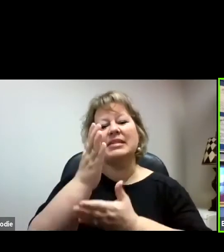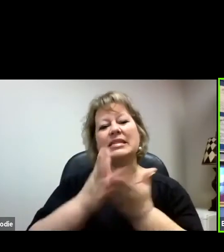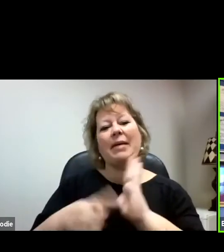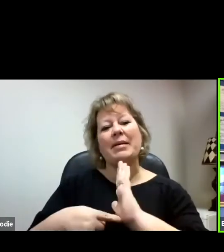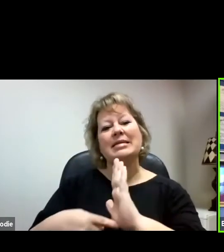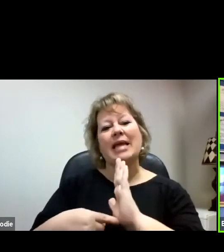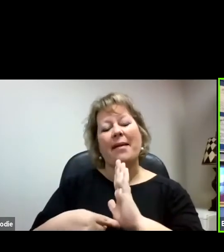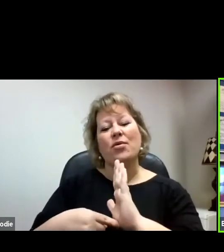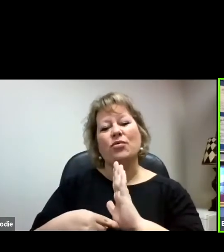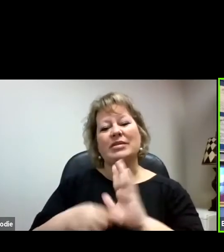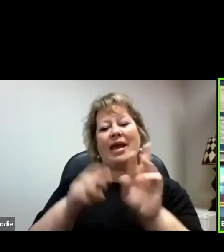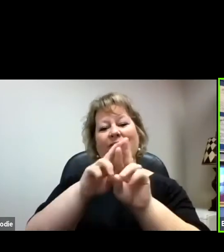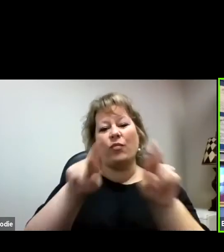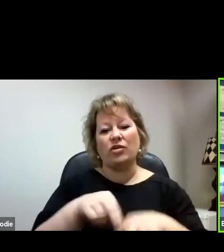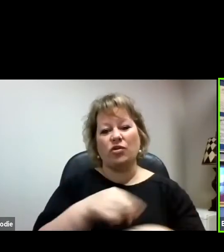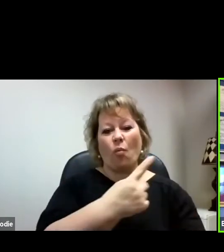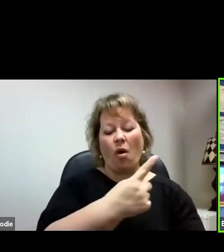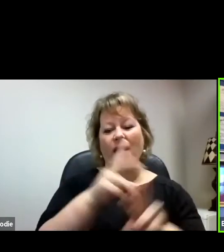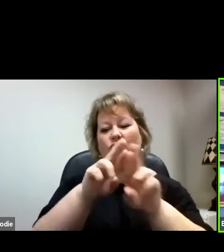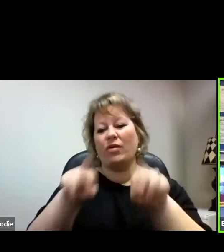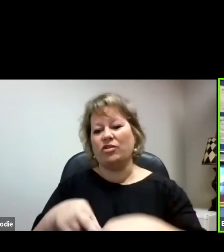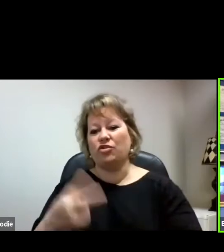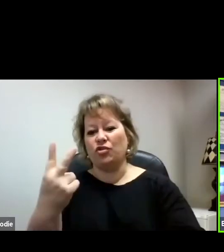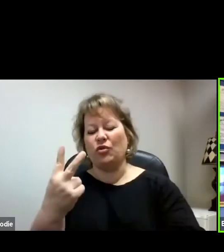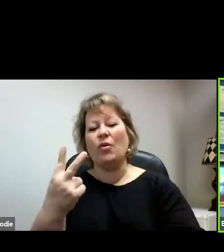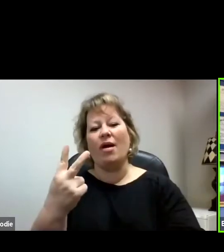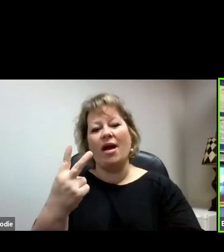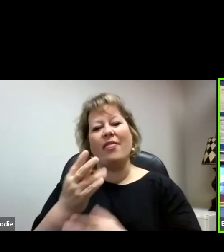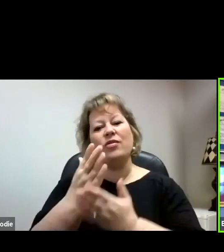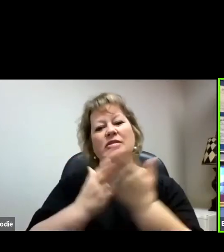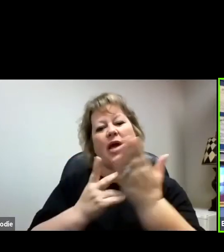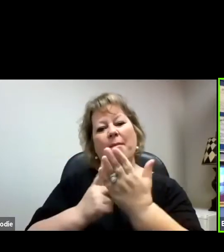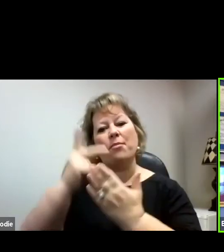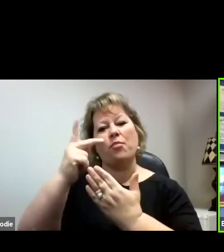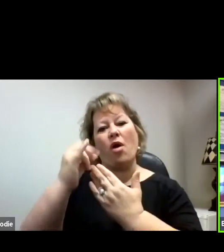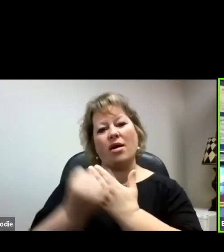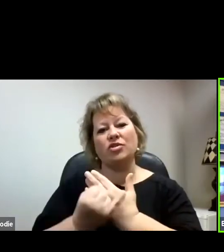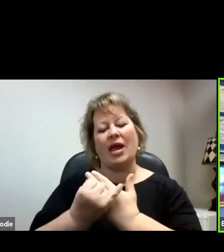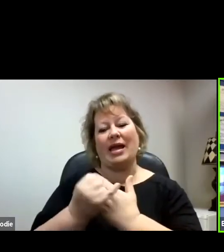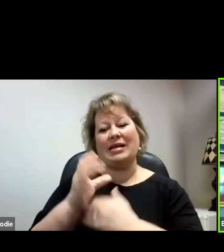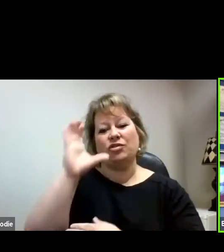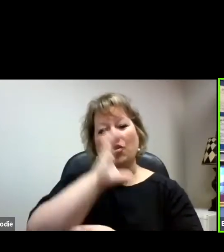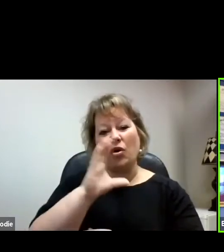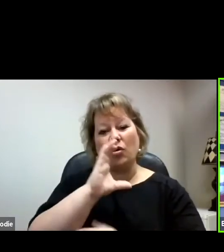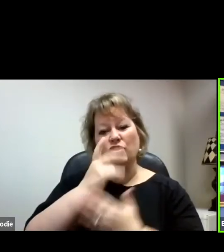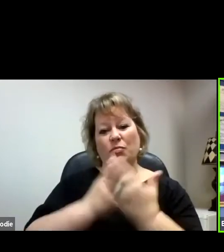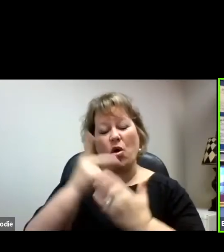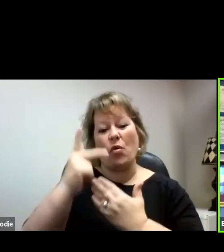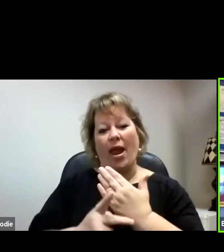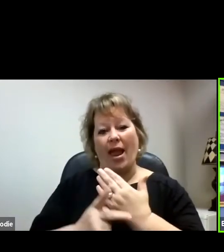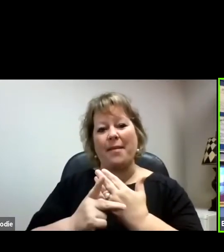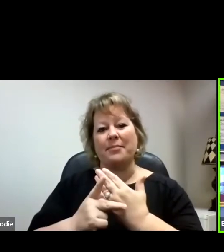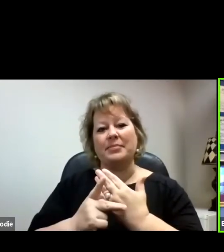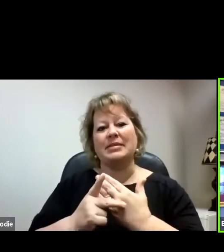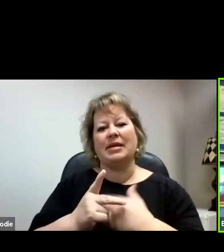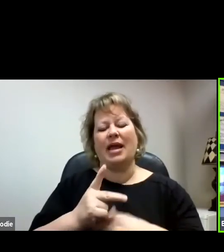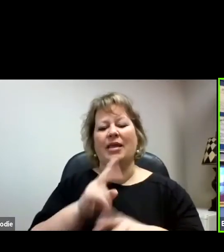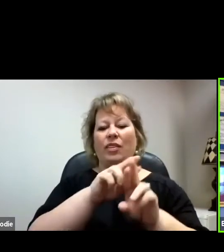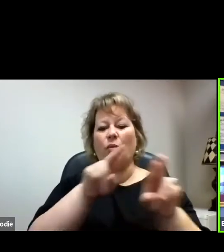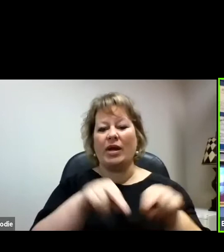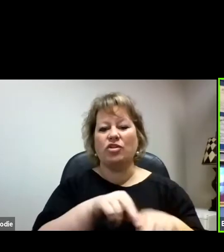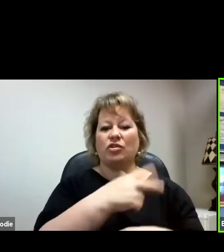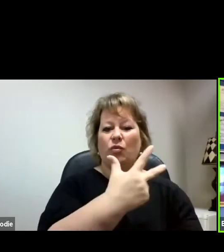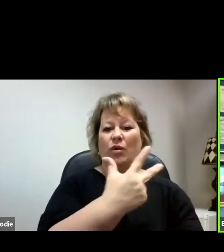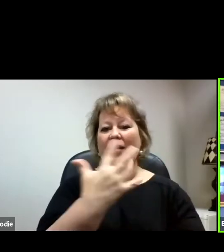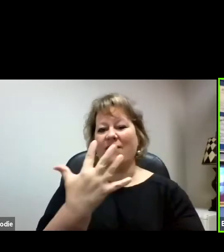of that in Region 1 and Region 2, there's some project search programs in Regions 3, 5, and